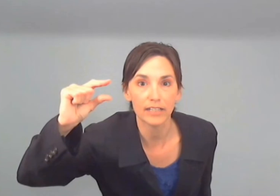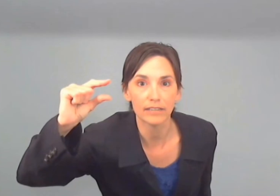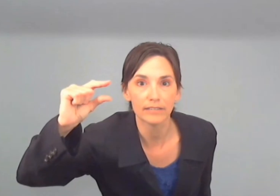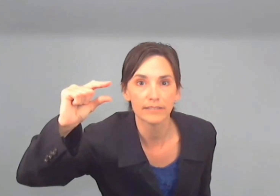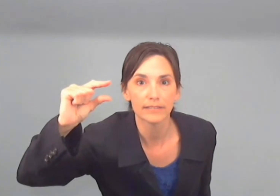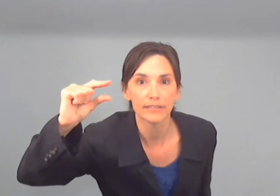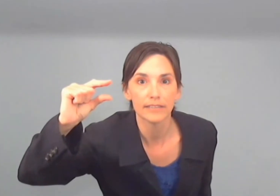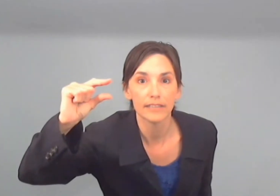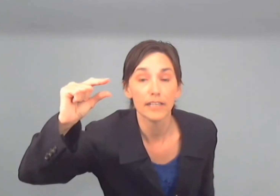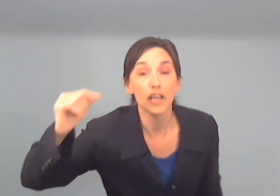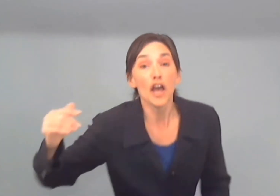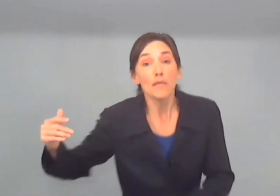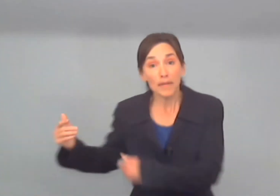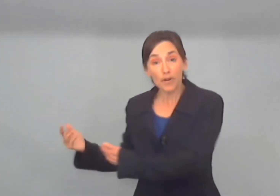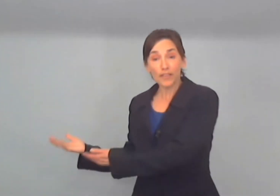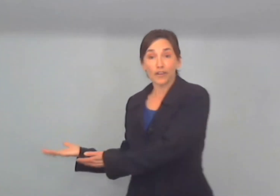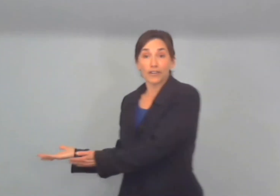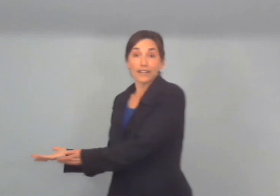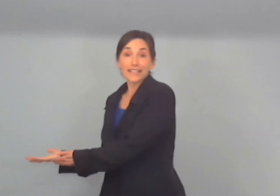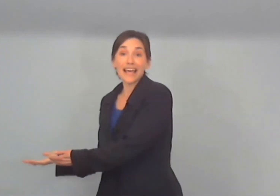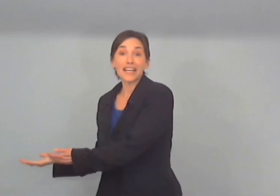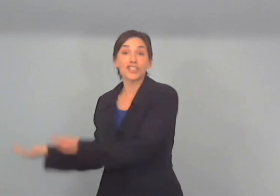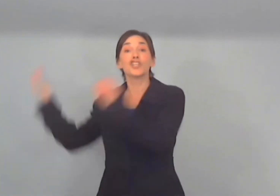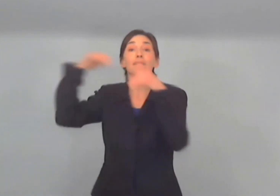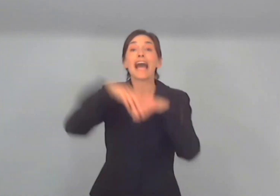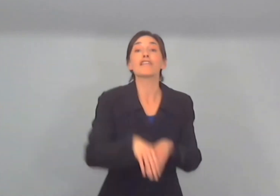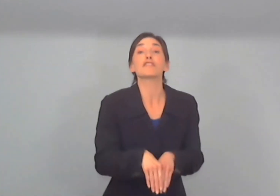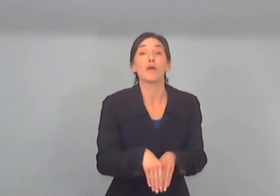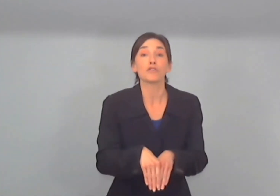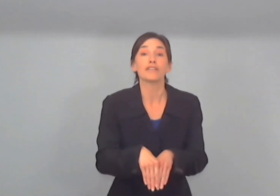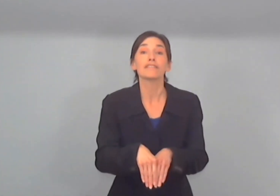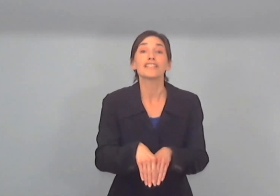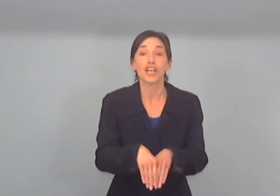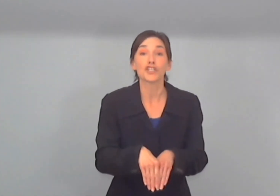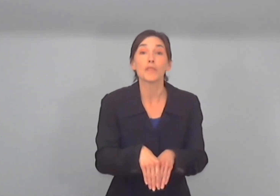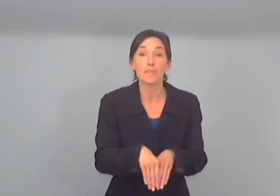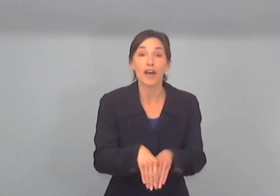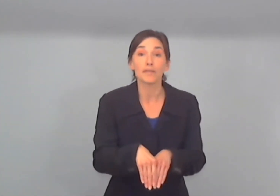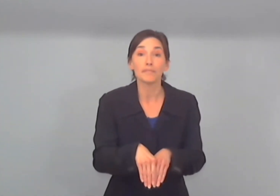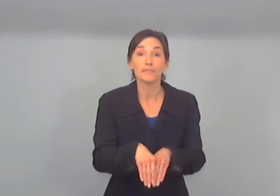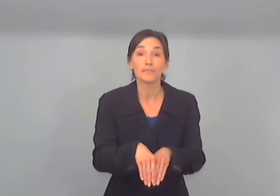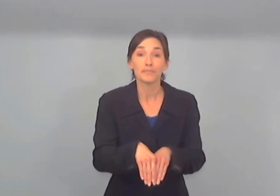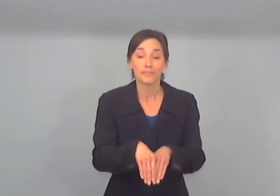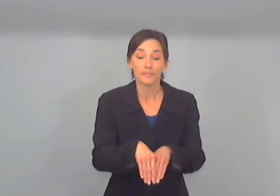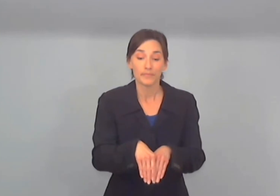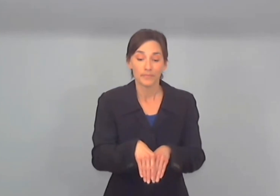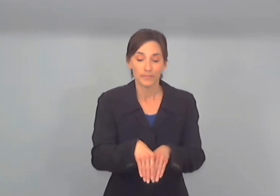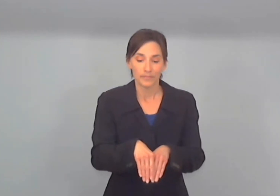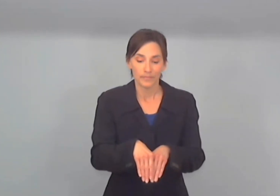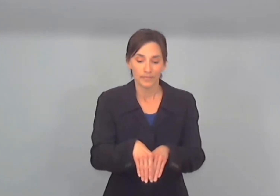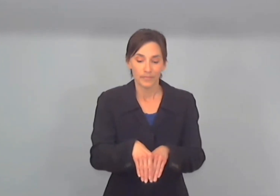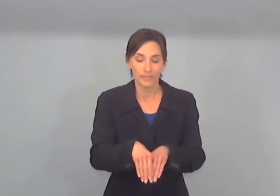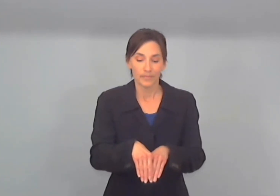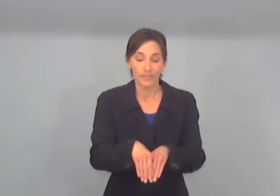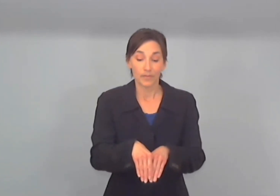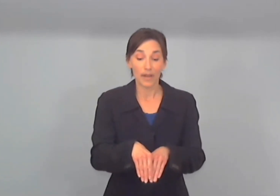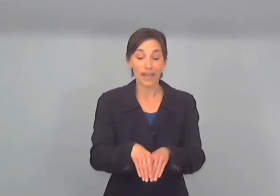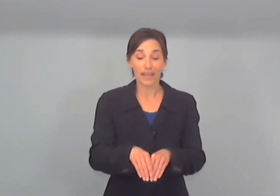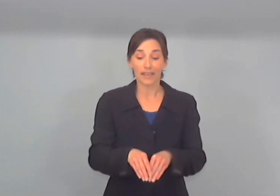my brother decided to jump out of his boat to touch the bottom the waves